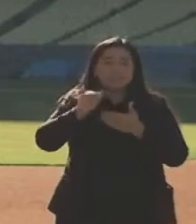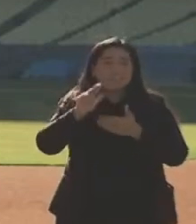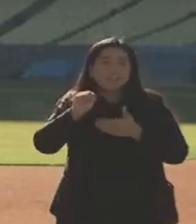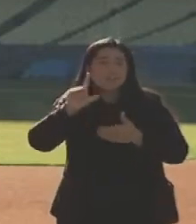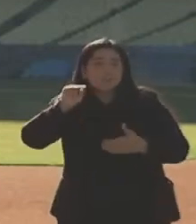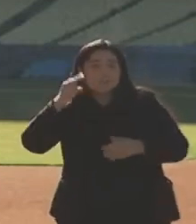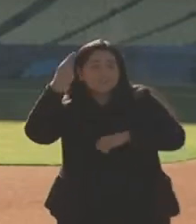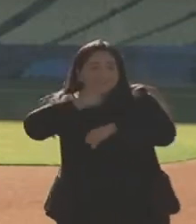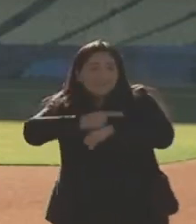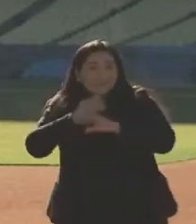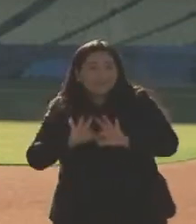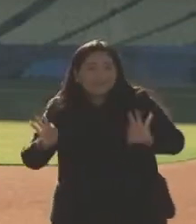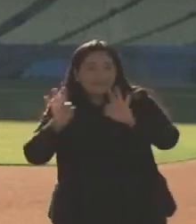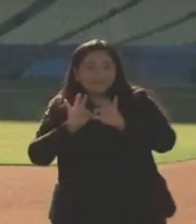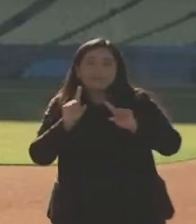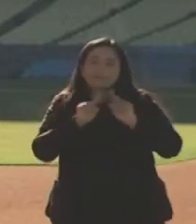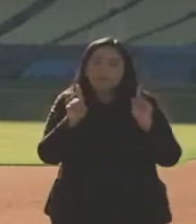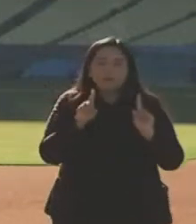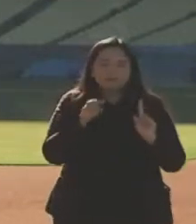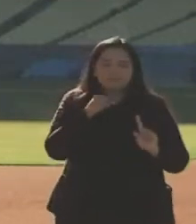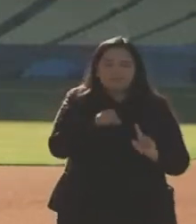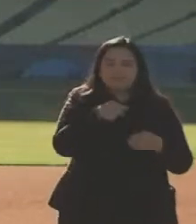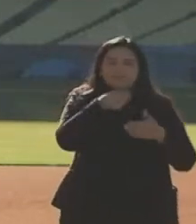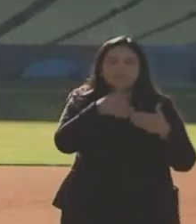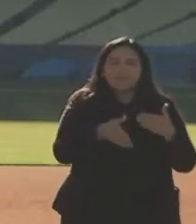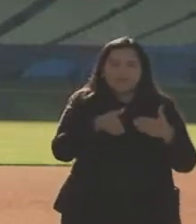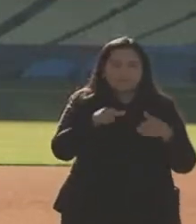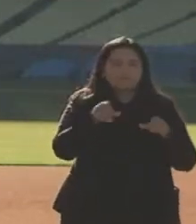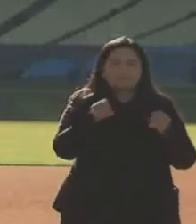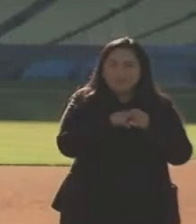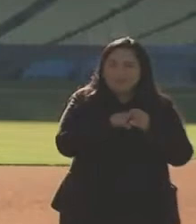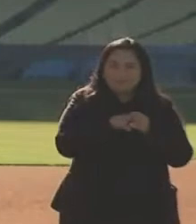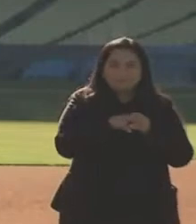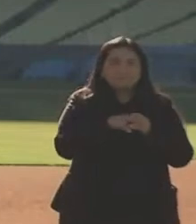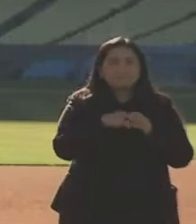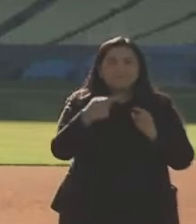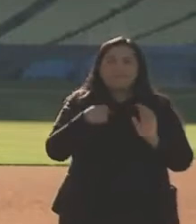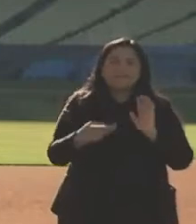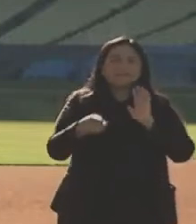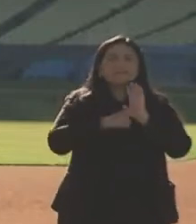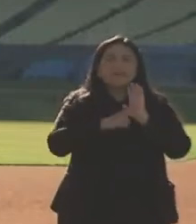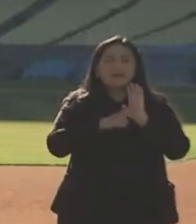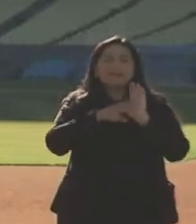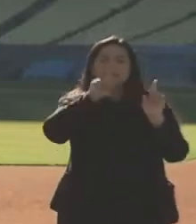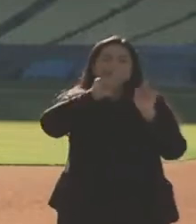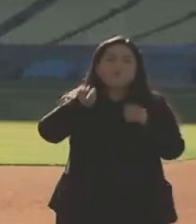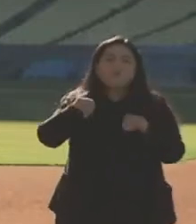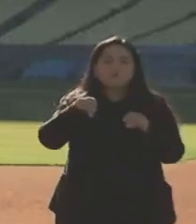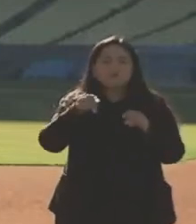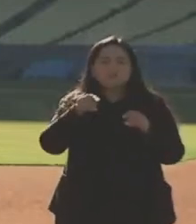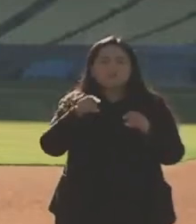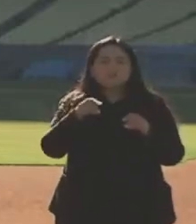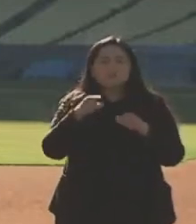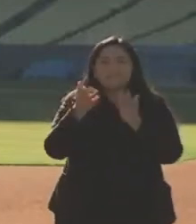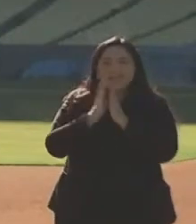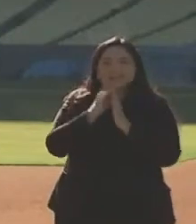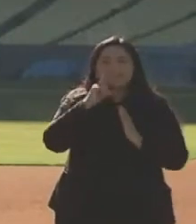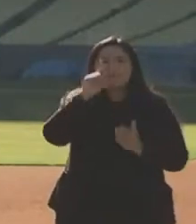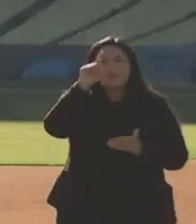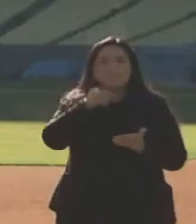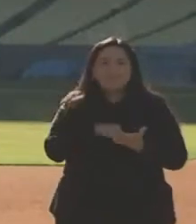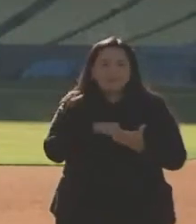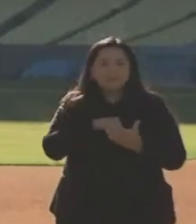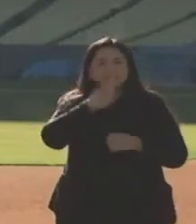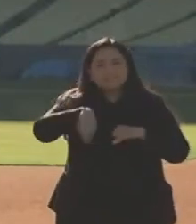this weekend, we did the same. I signed an order yesterday, a general order, providing up to 1,000 National Guard men and women